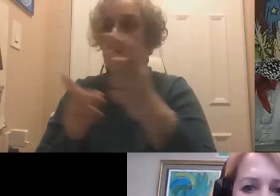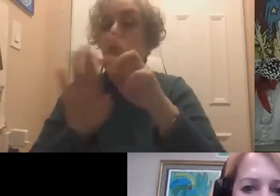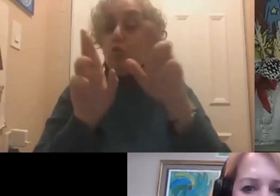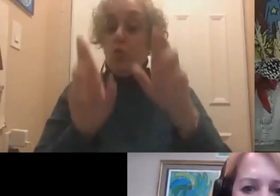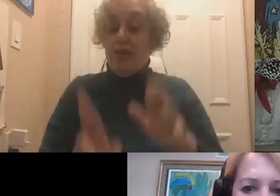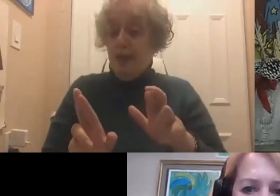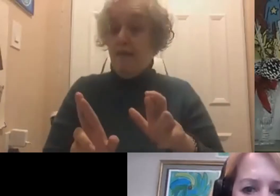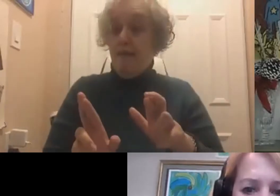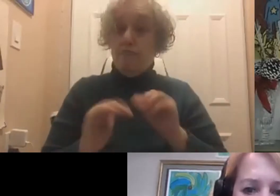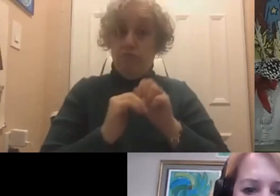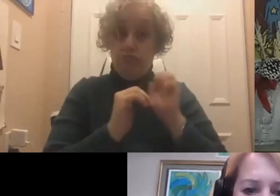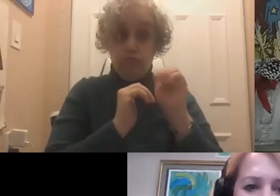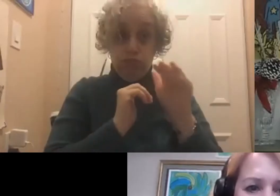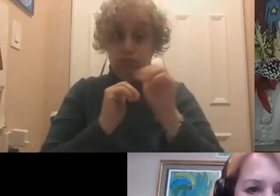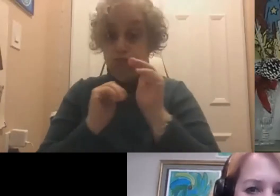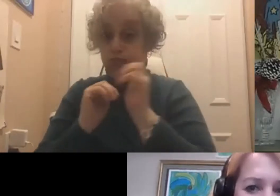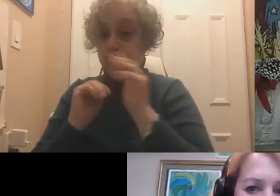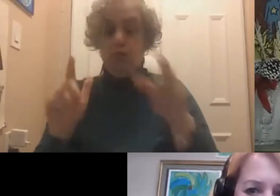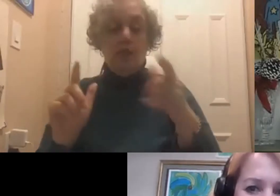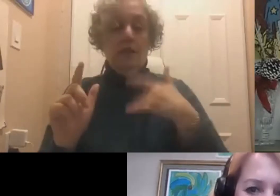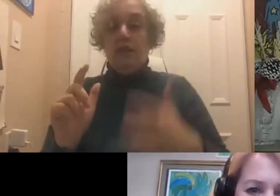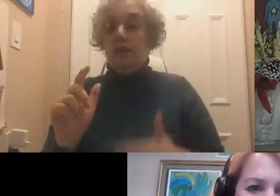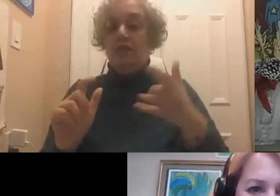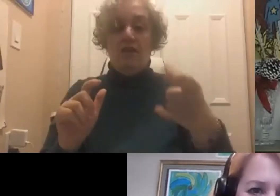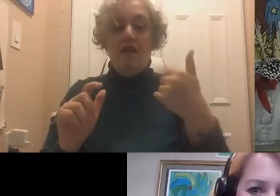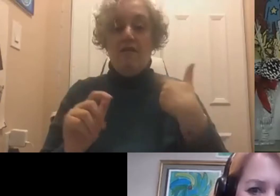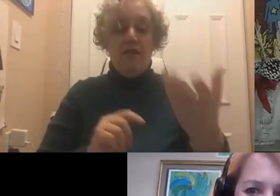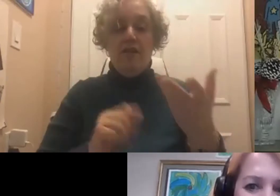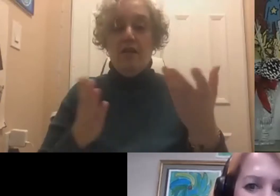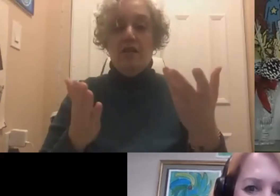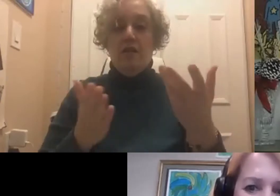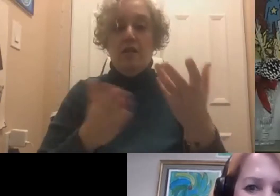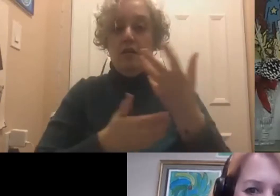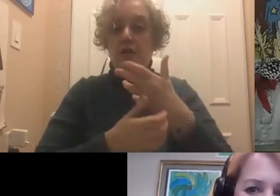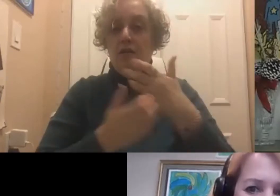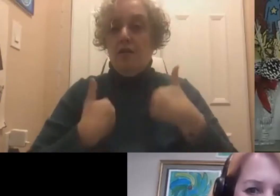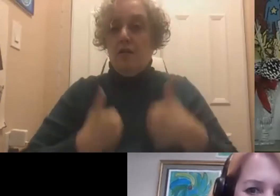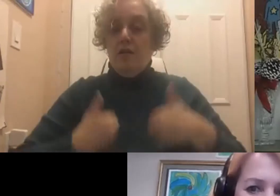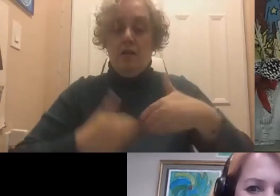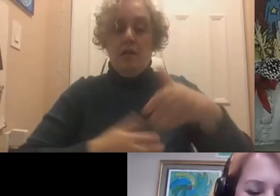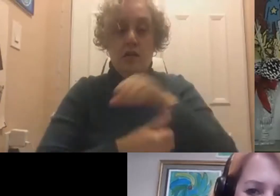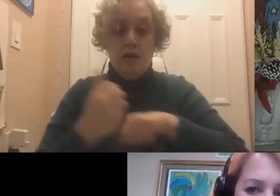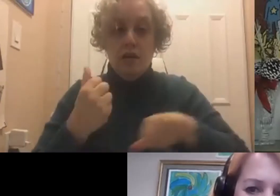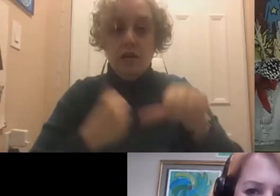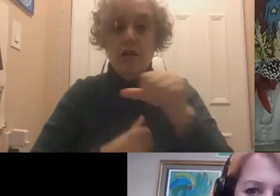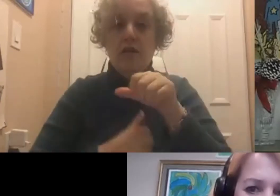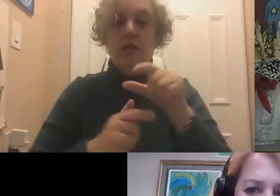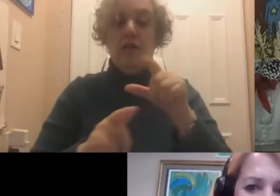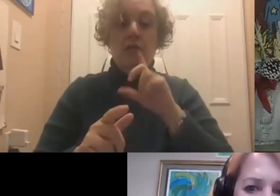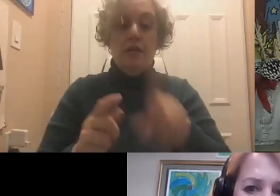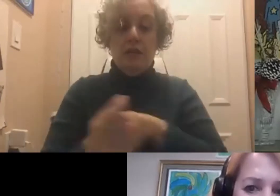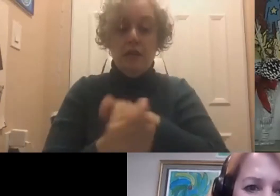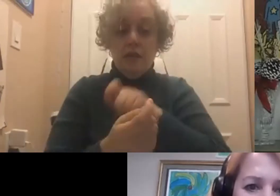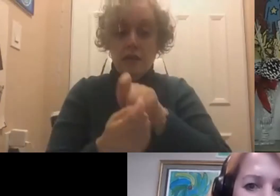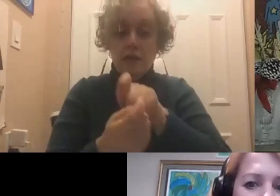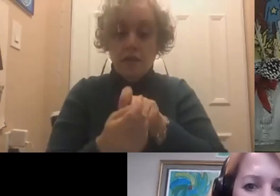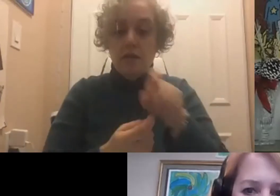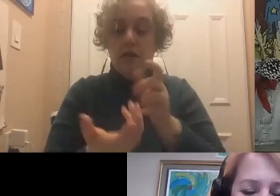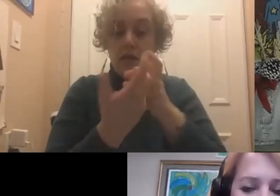you really don't have any human interaction, unless you're specifically targeted,